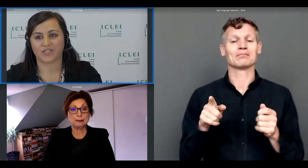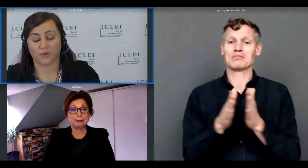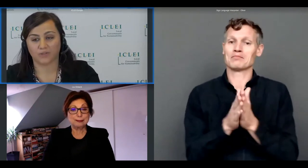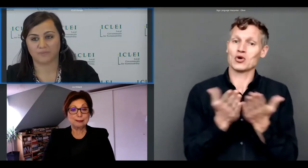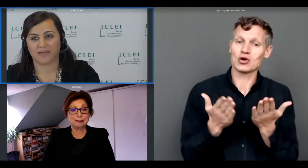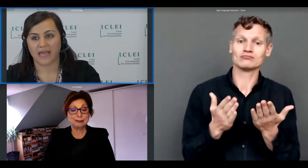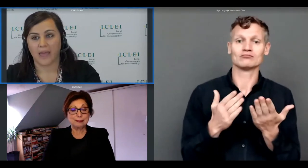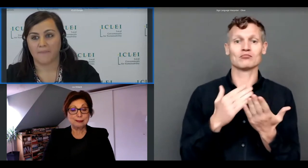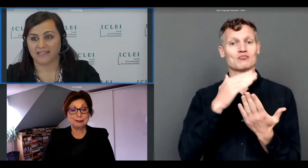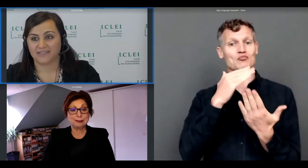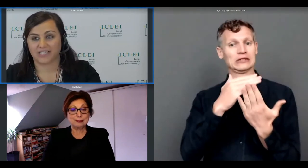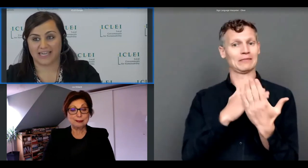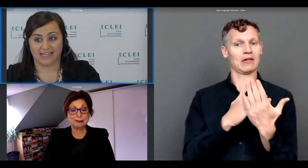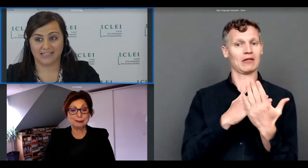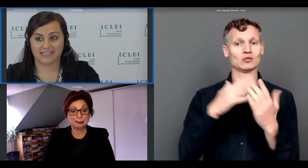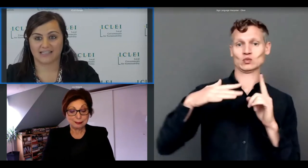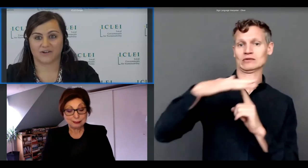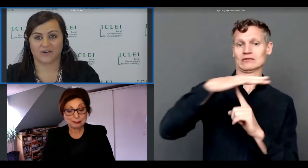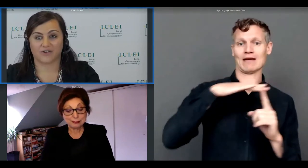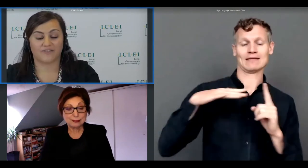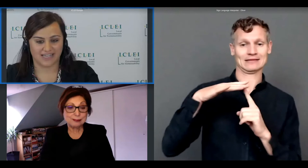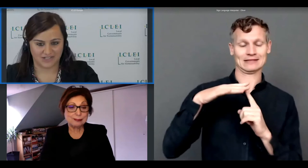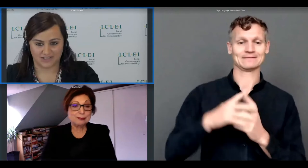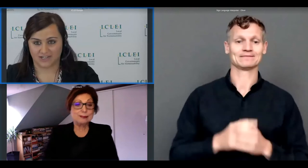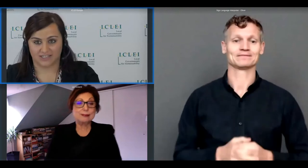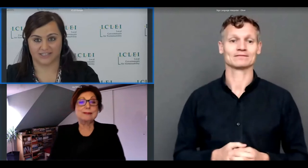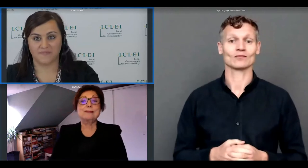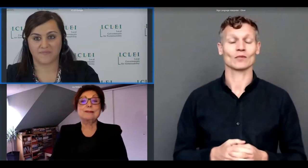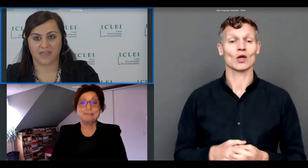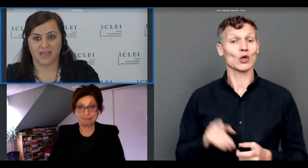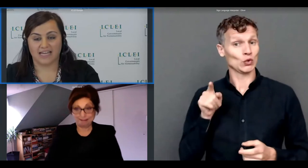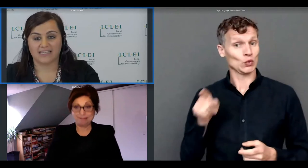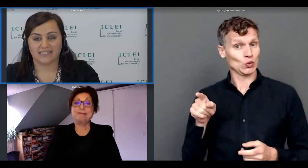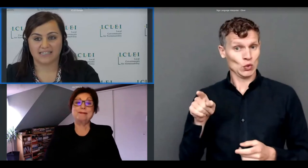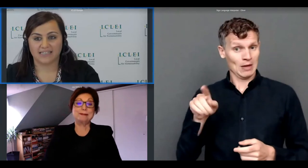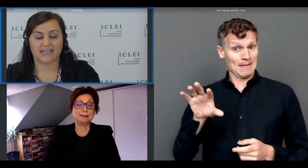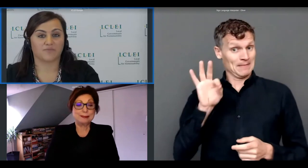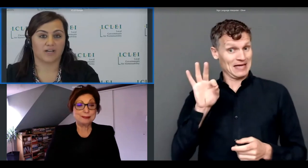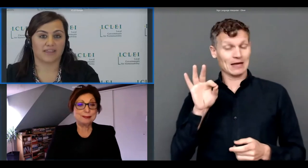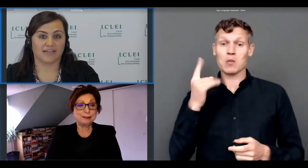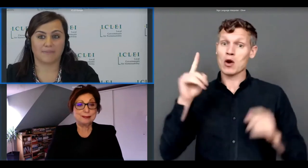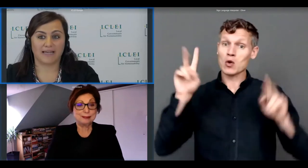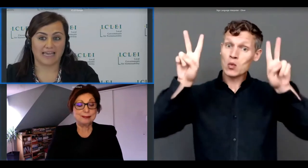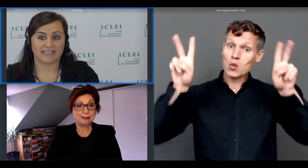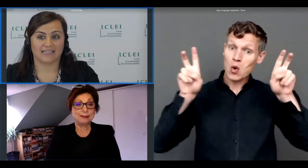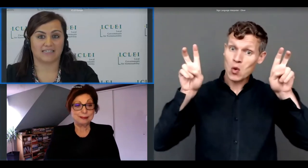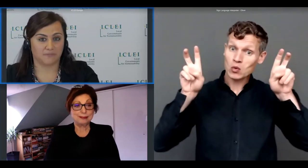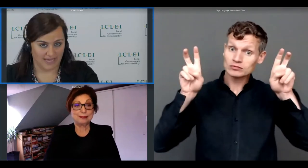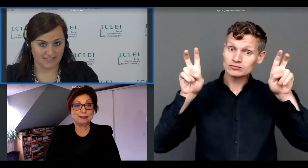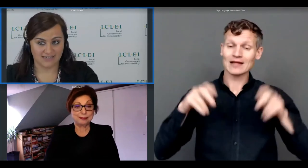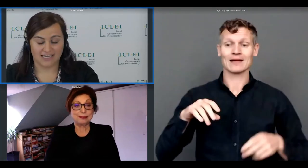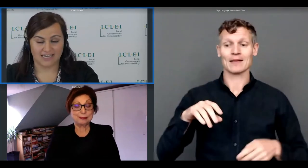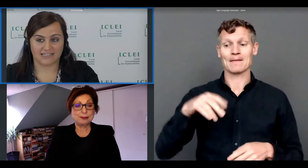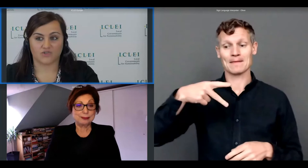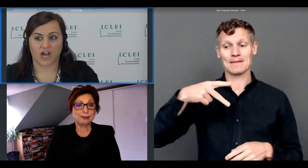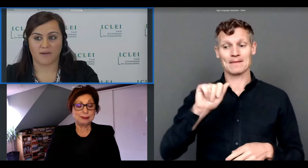chose a quote by Patrick Geddes as our conversation starter a city is more than a place in space